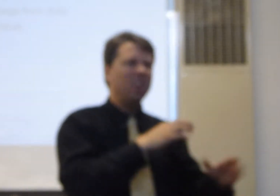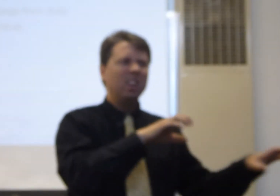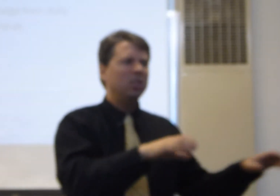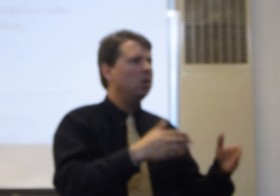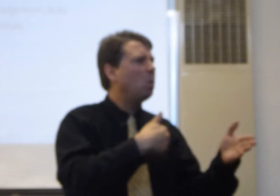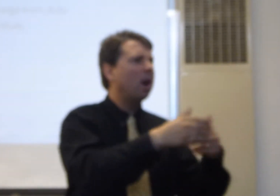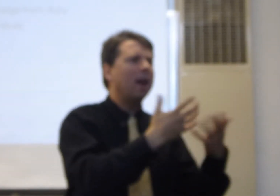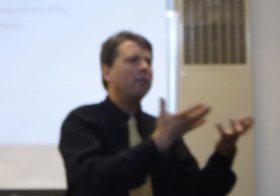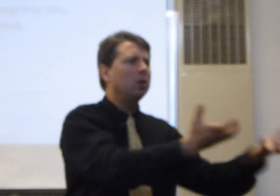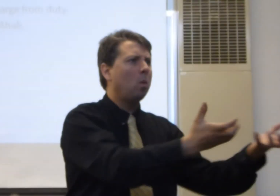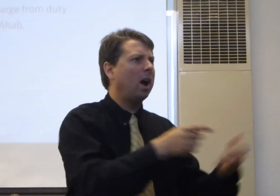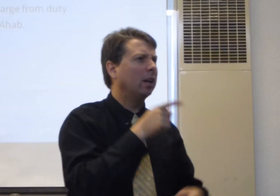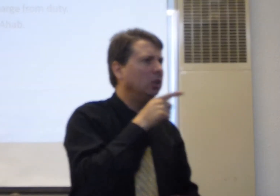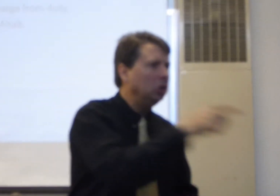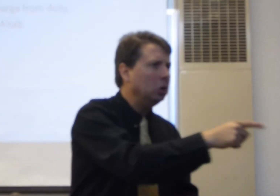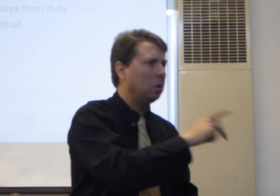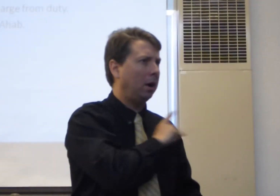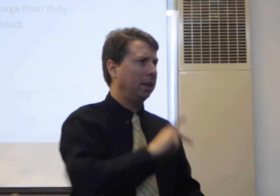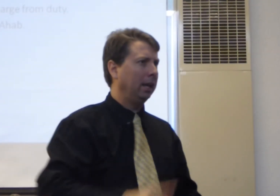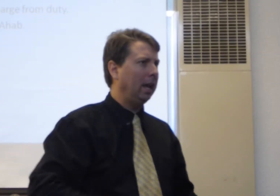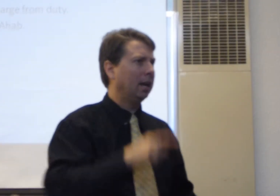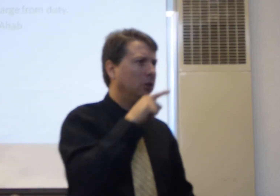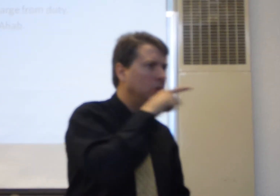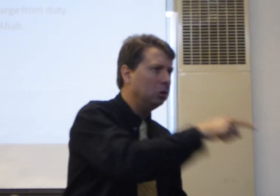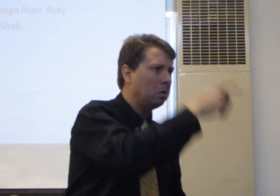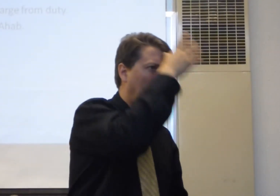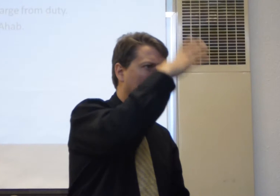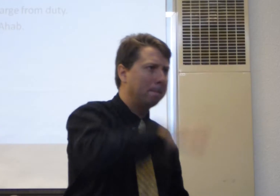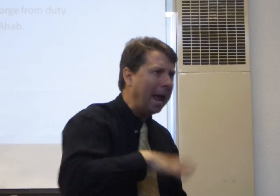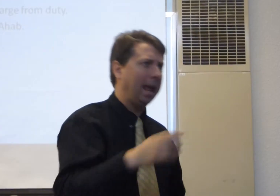to do whatever you are. You are the king. You are the man.